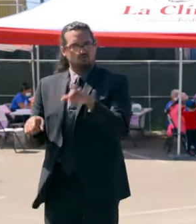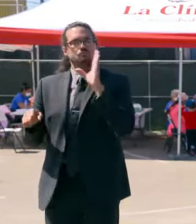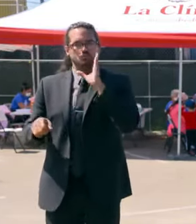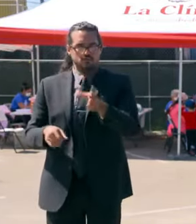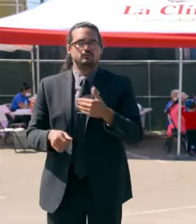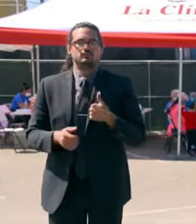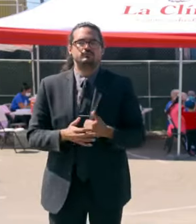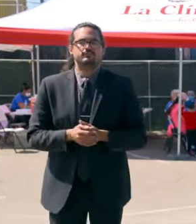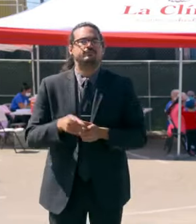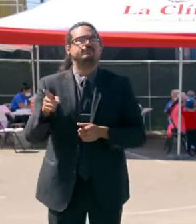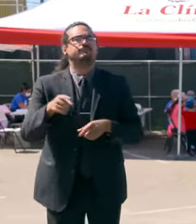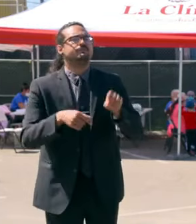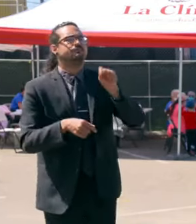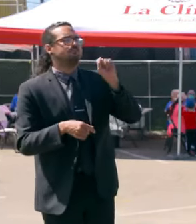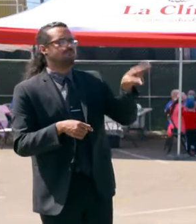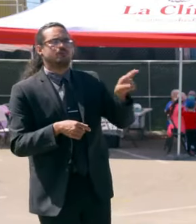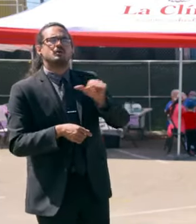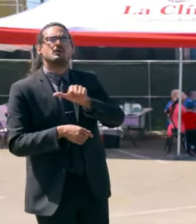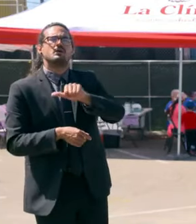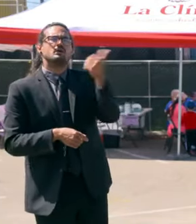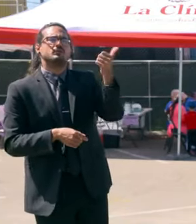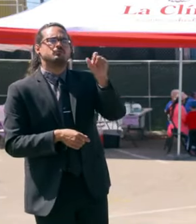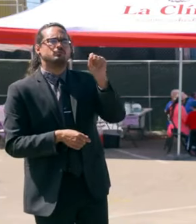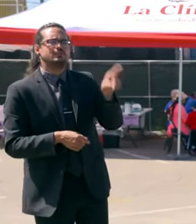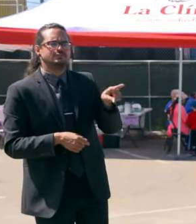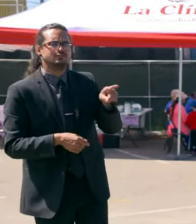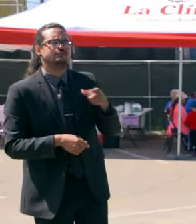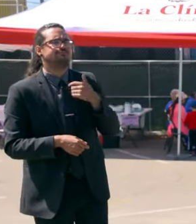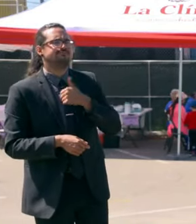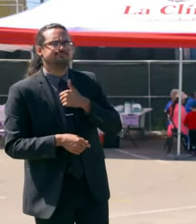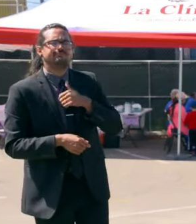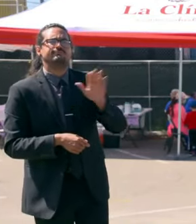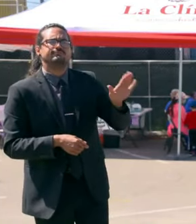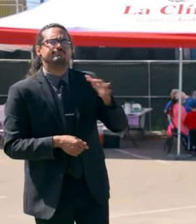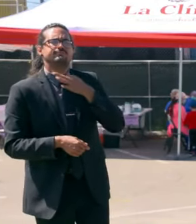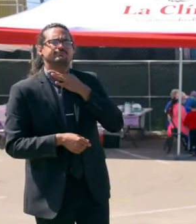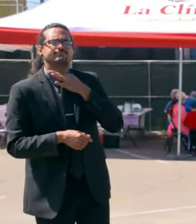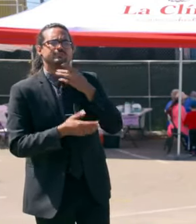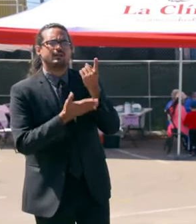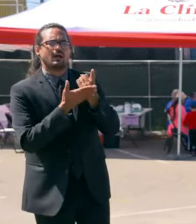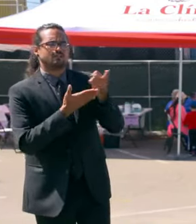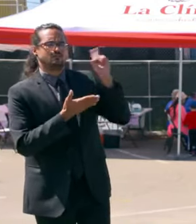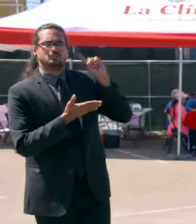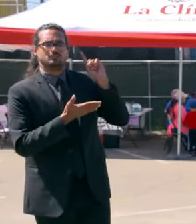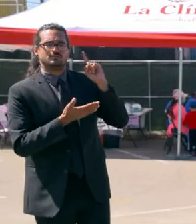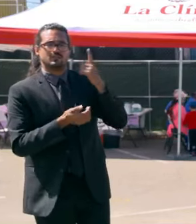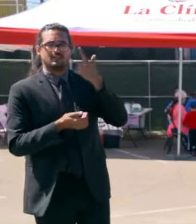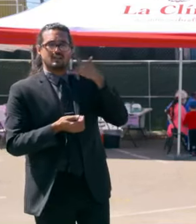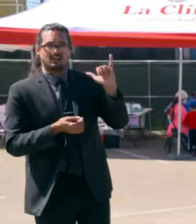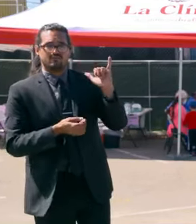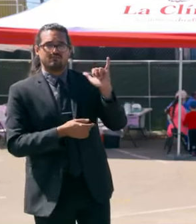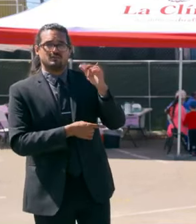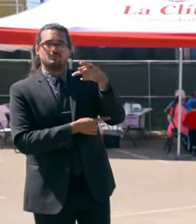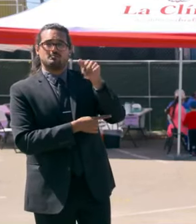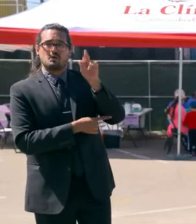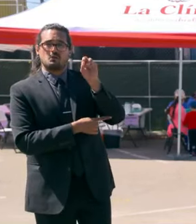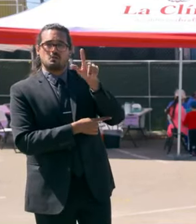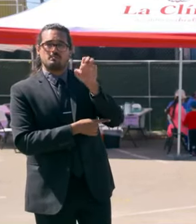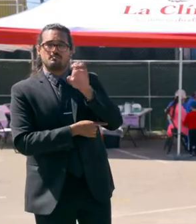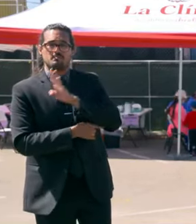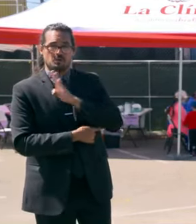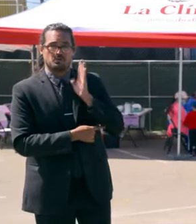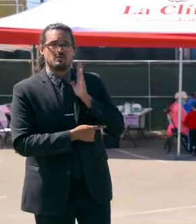Governor, on a separate topic, I apologize, but last week the California Parole Board approved the parole for Sirhan Sirhan.